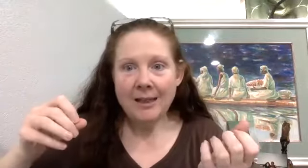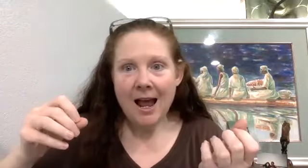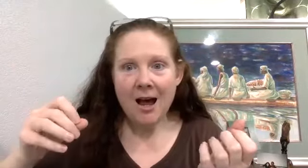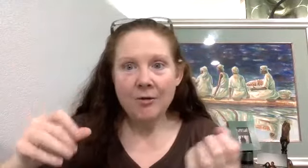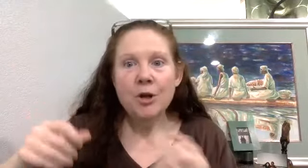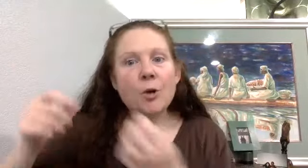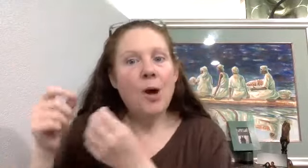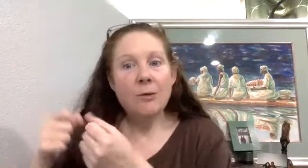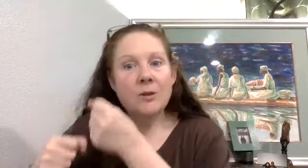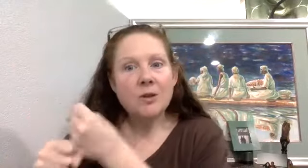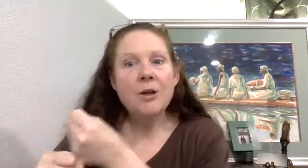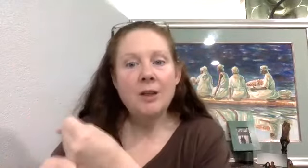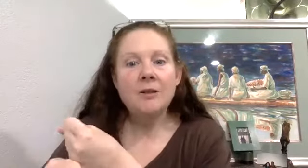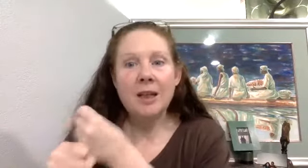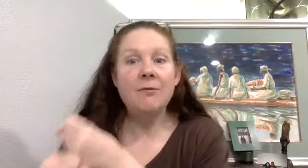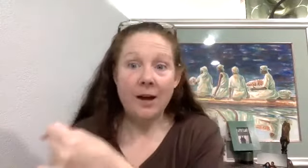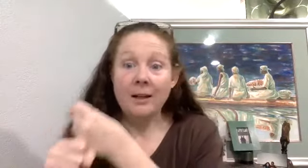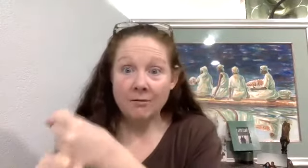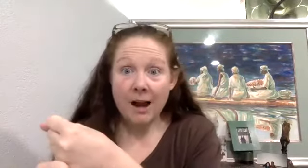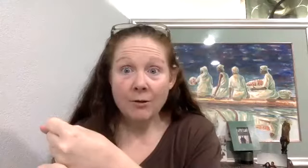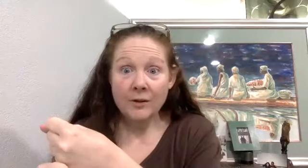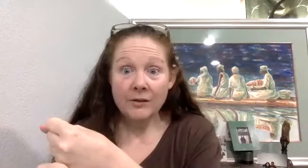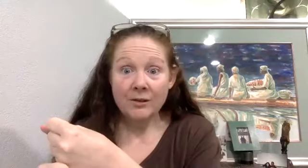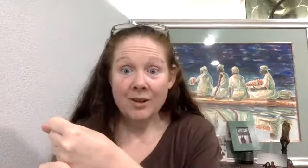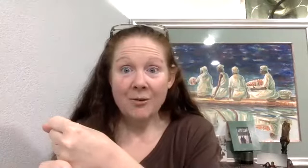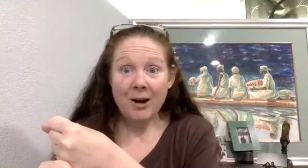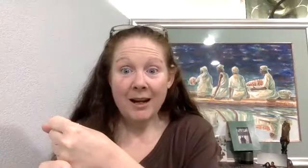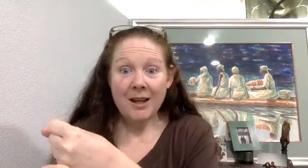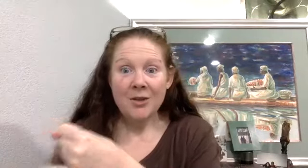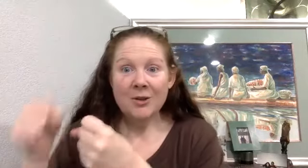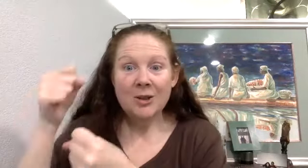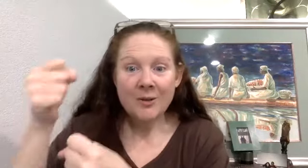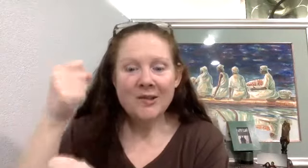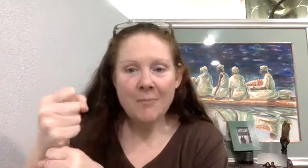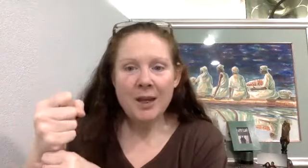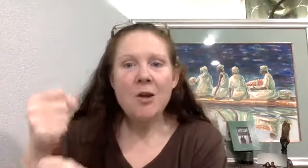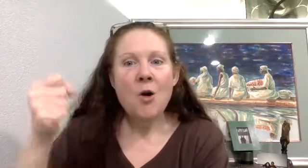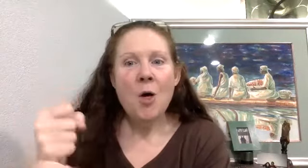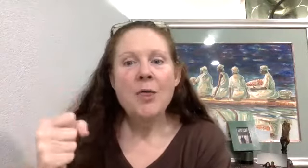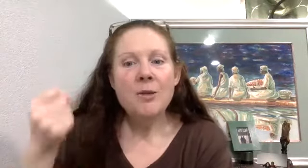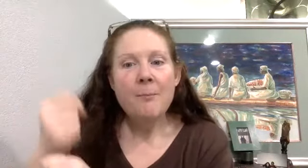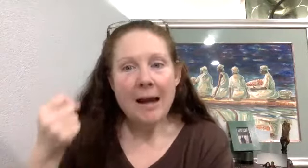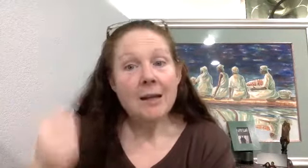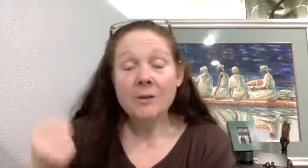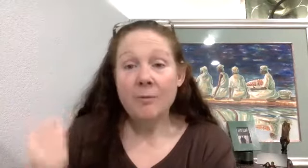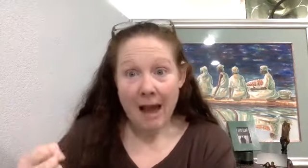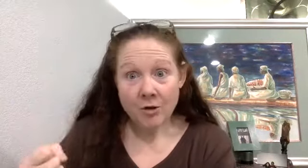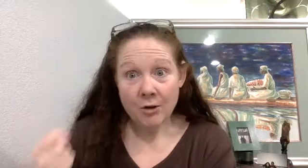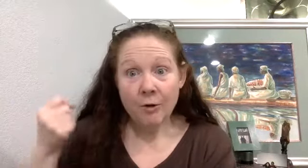down, your body would still need to keep fighting the virus. Right? There's still something, the mechanism of action, if you